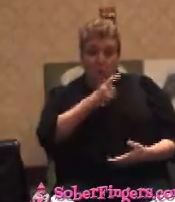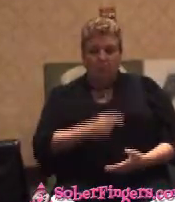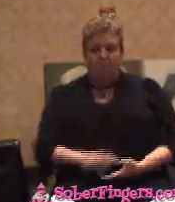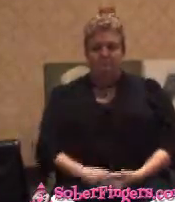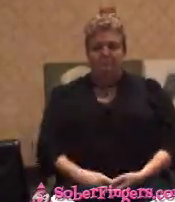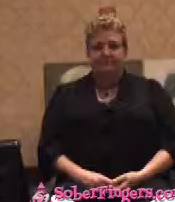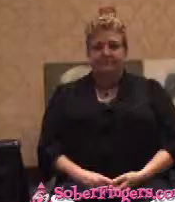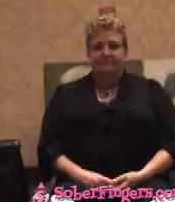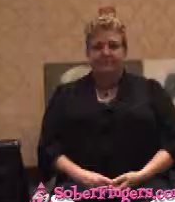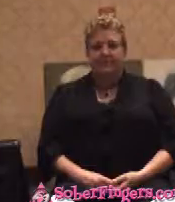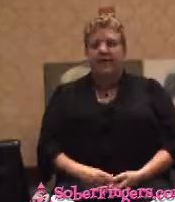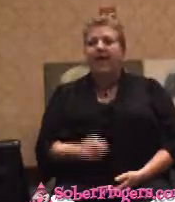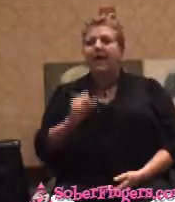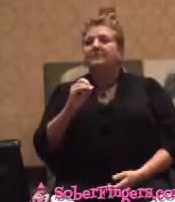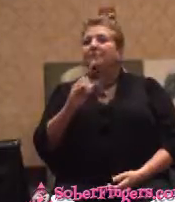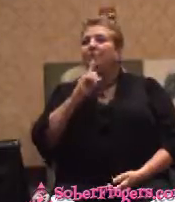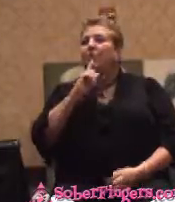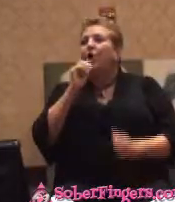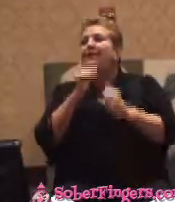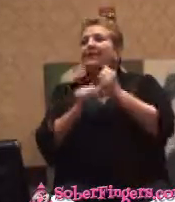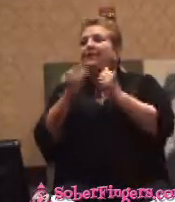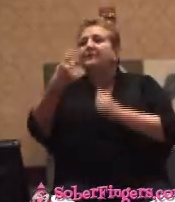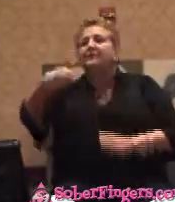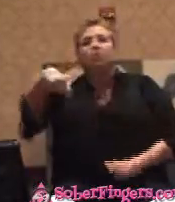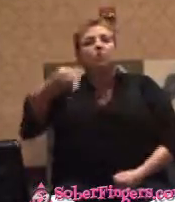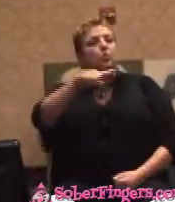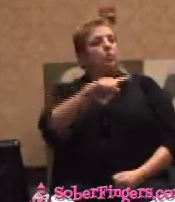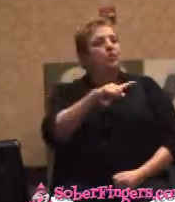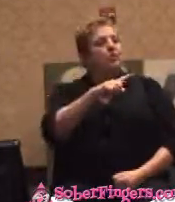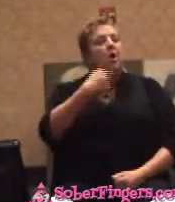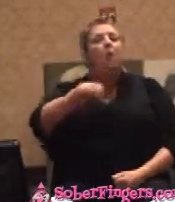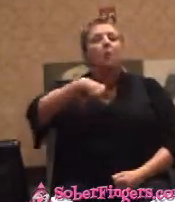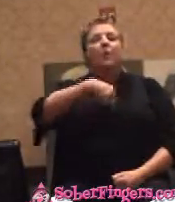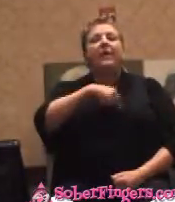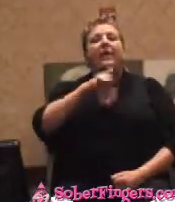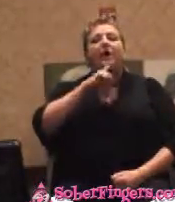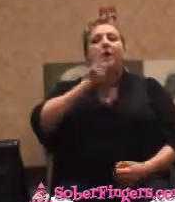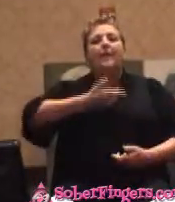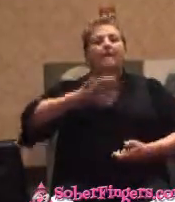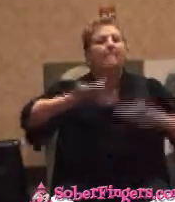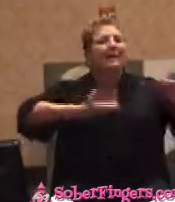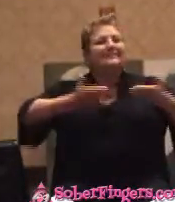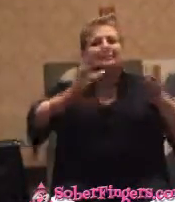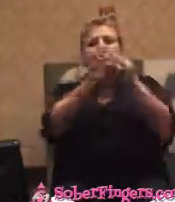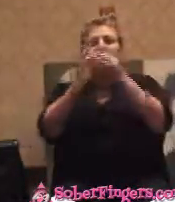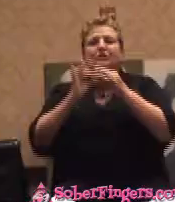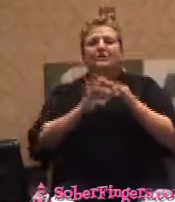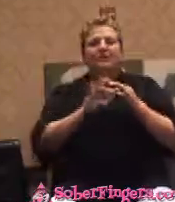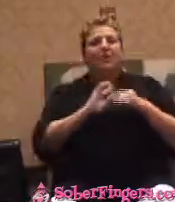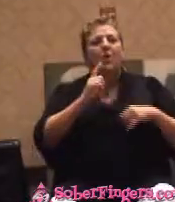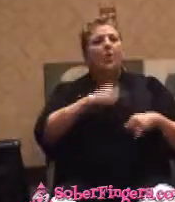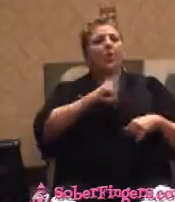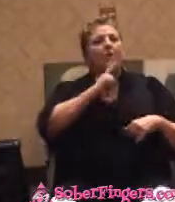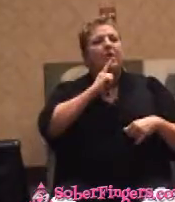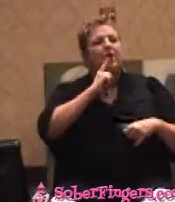And so were each of you. We are the messengers. We are the hands of this power